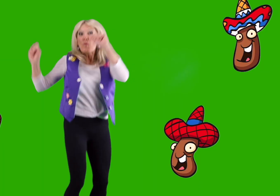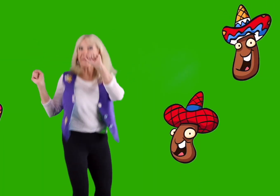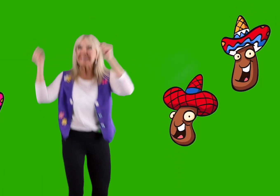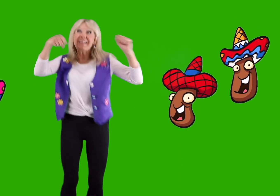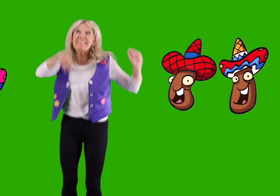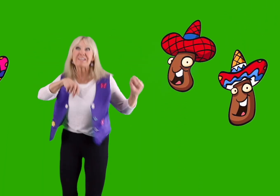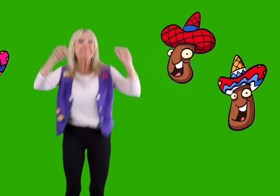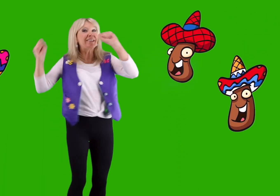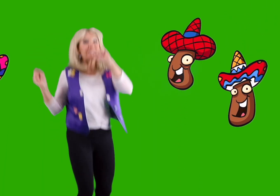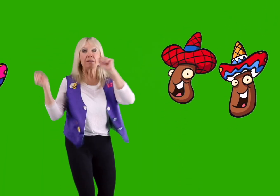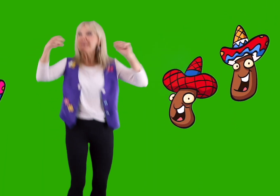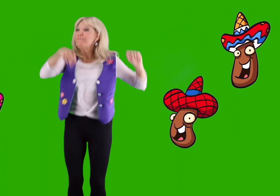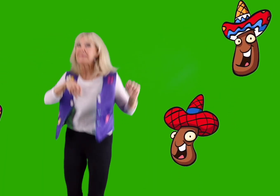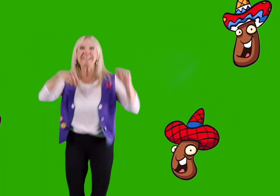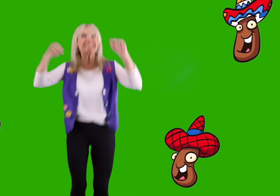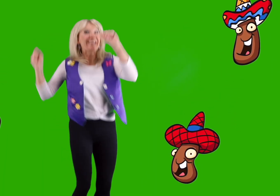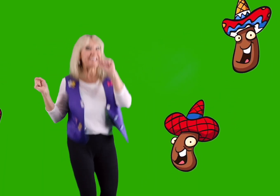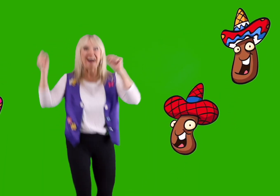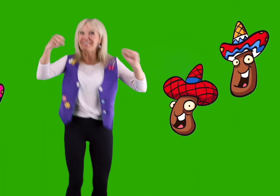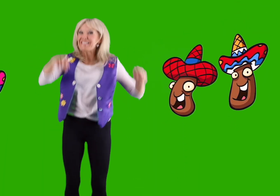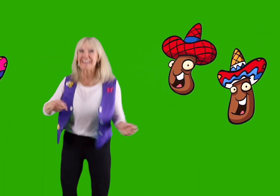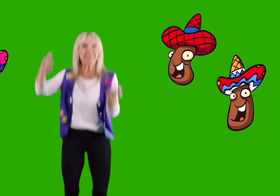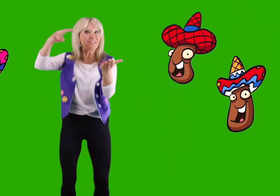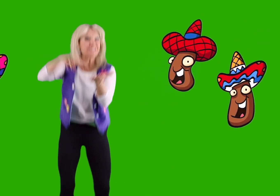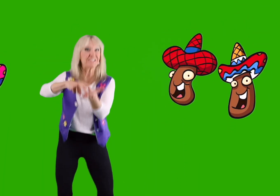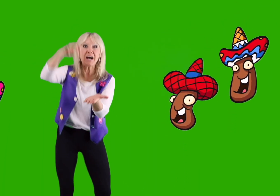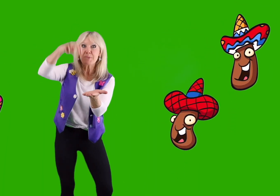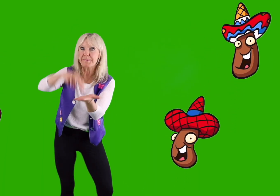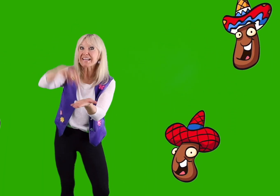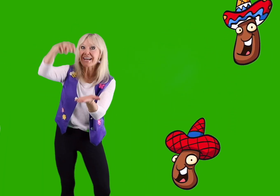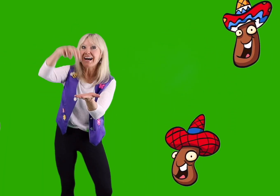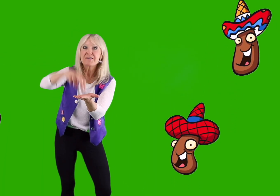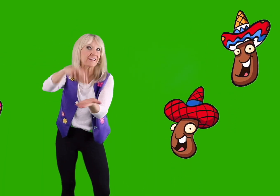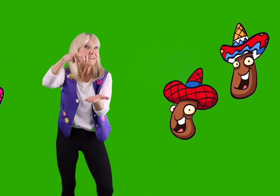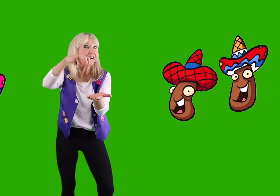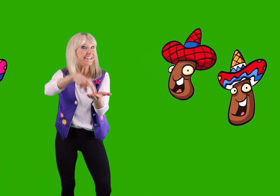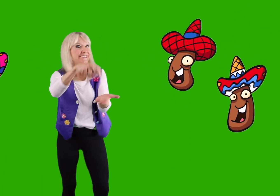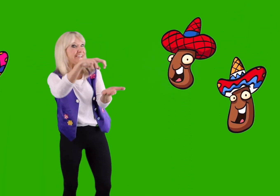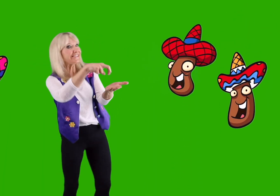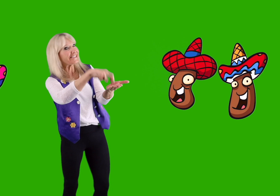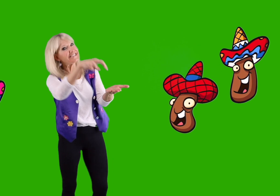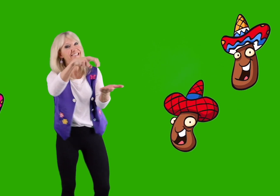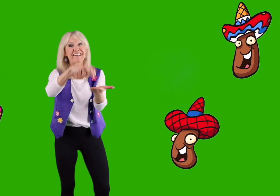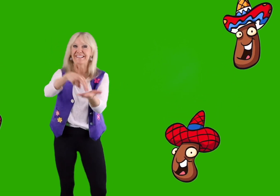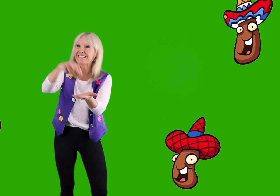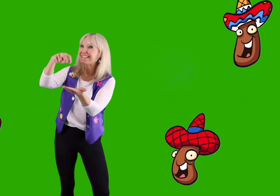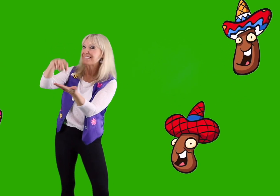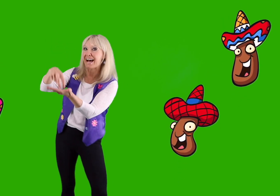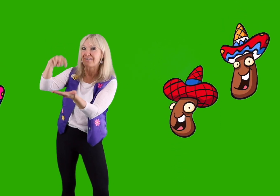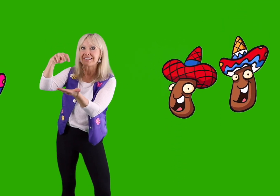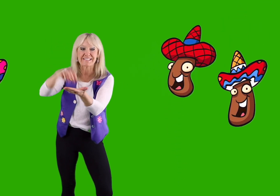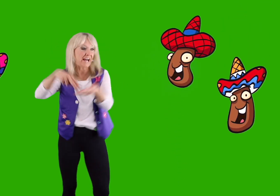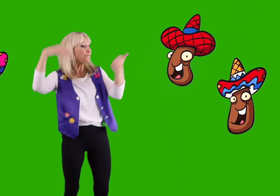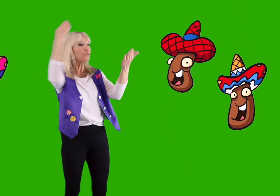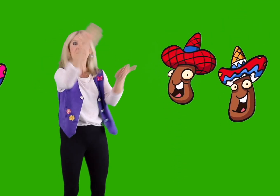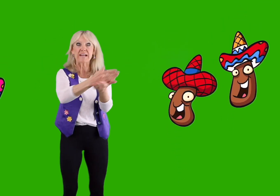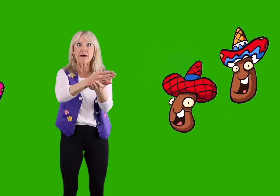We're little jumpin' jumpin' beans, now it's time to jump! Plica, plipolito, salperines, now it's time to stop!